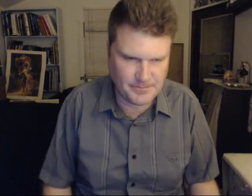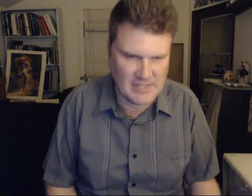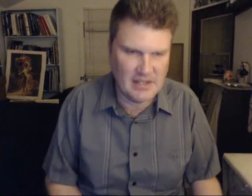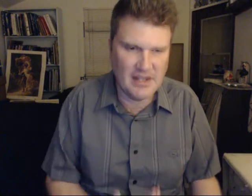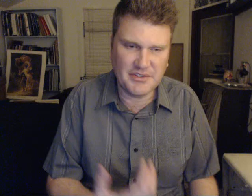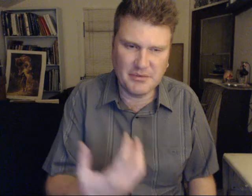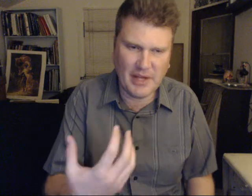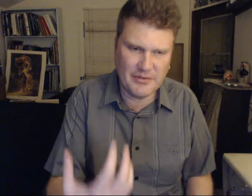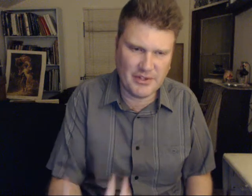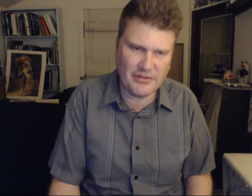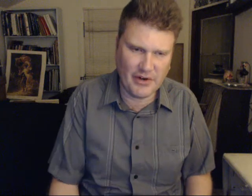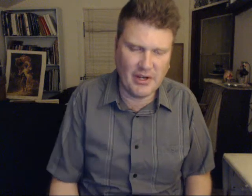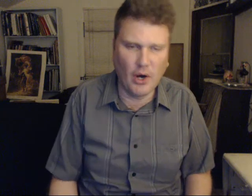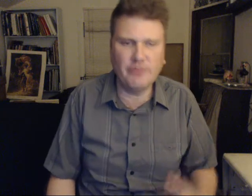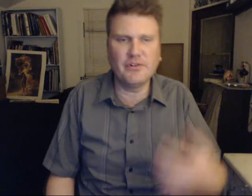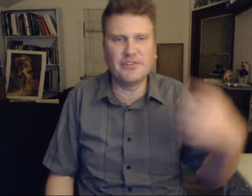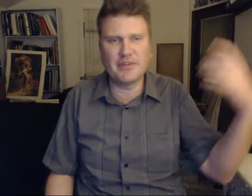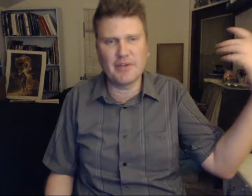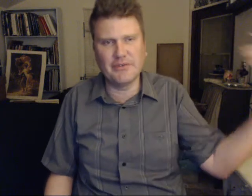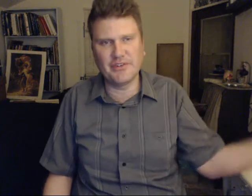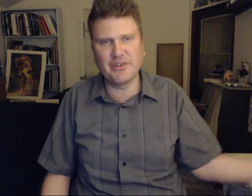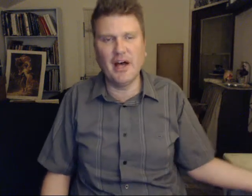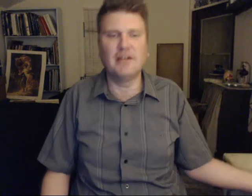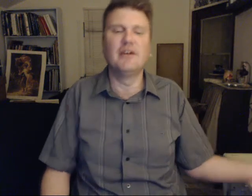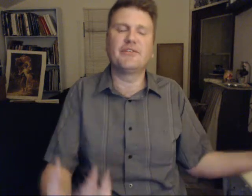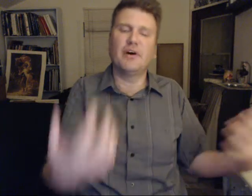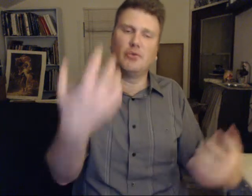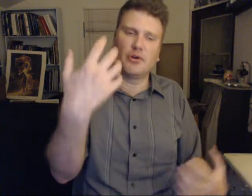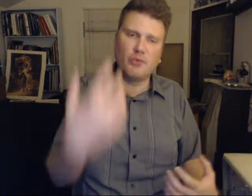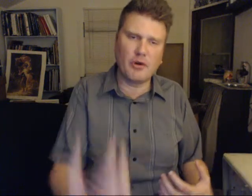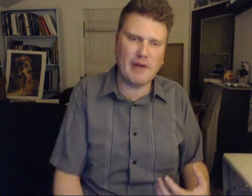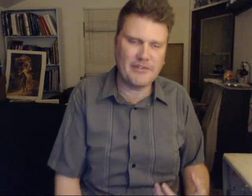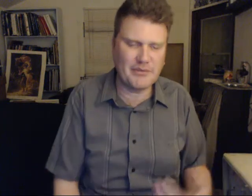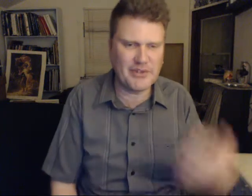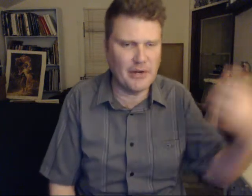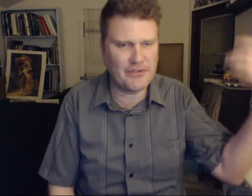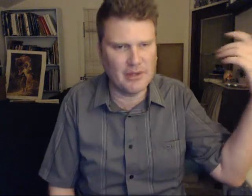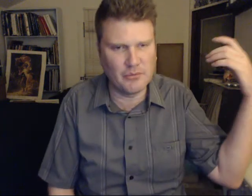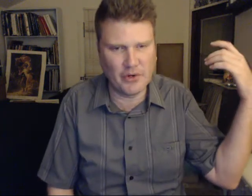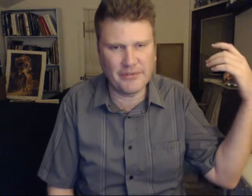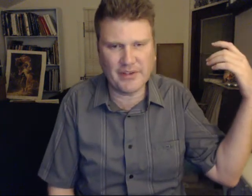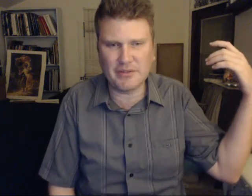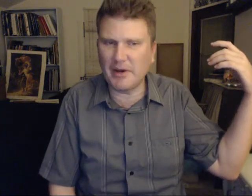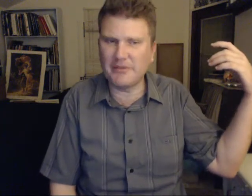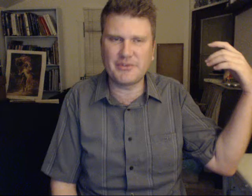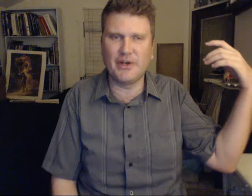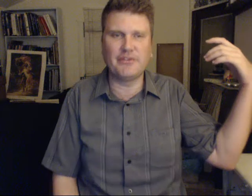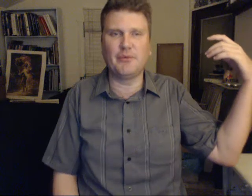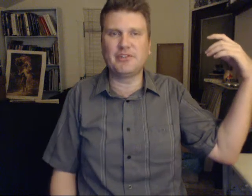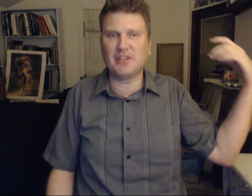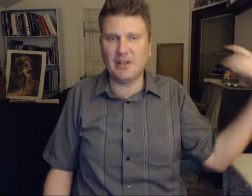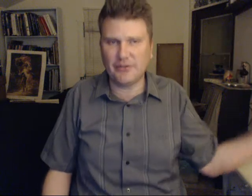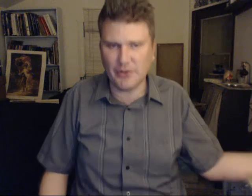And sometimes it's very helpful, and sometimes it's not. Some warn more about themselves, some warn things about themselves they wish they never knew.